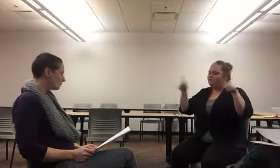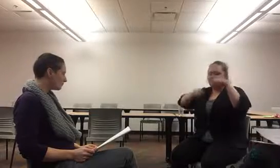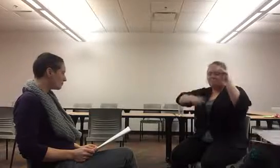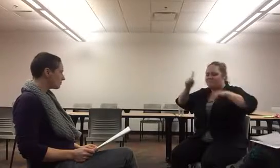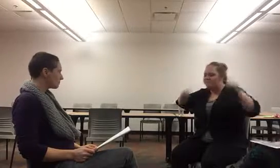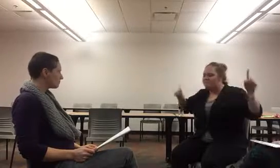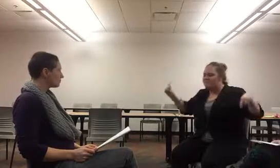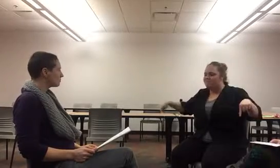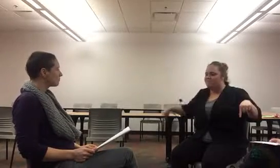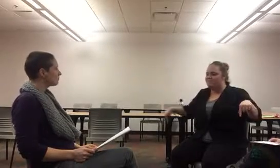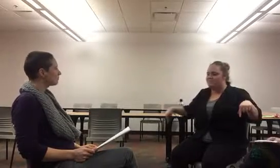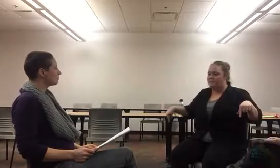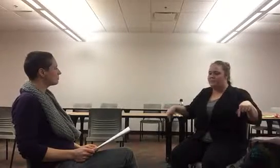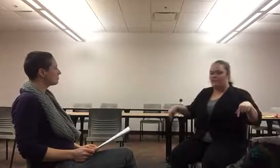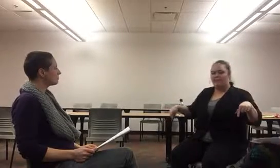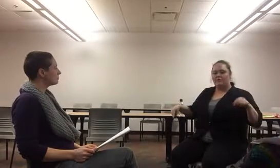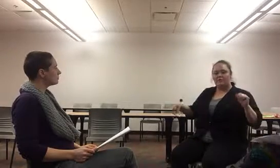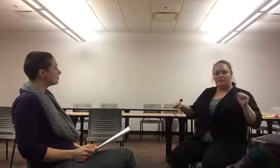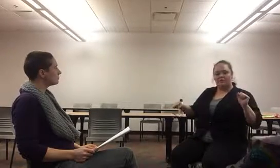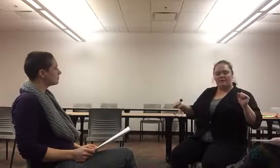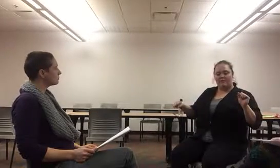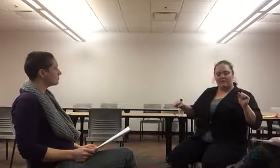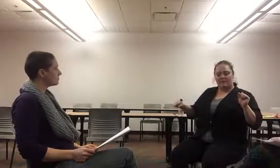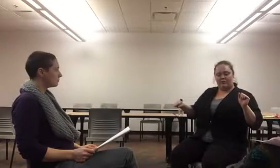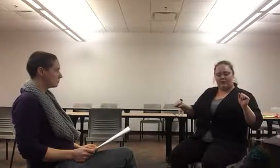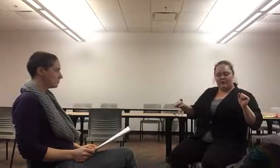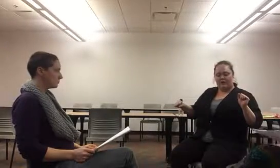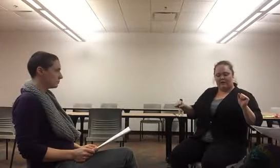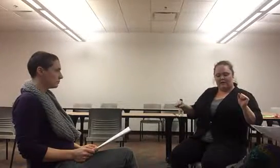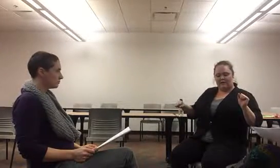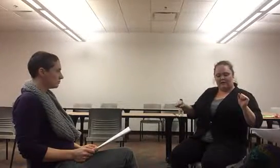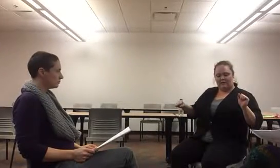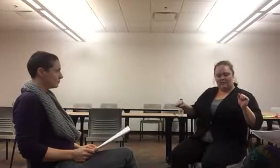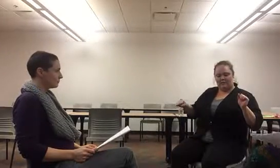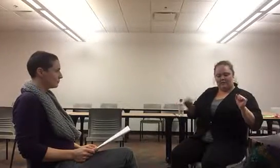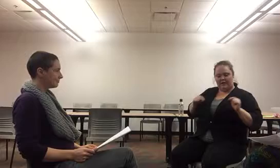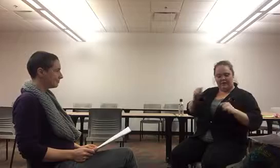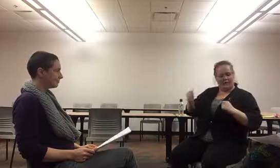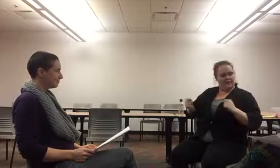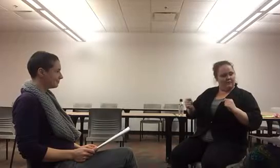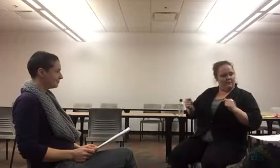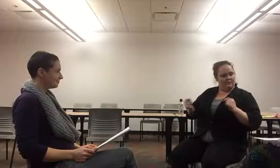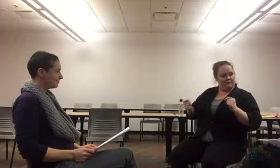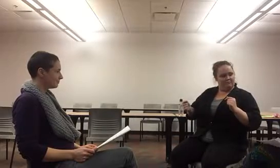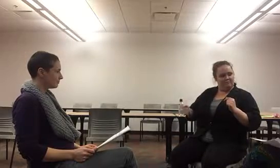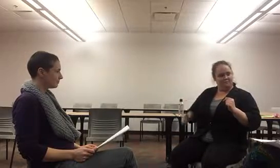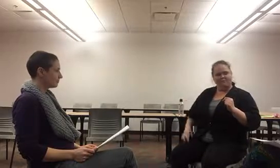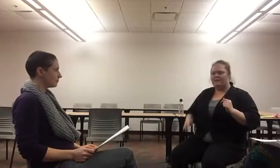is, you'll be able to find your people. So do you love the diversity and... The feeling of belonging in Columbus.